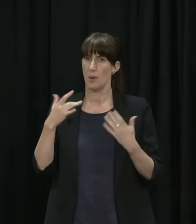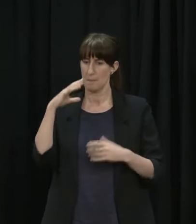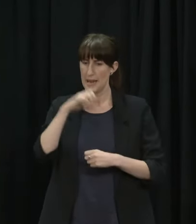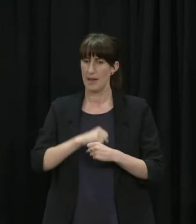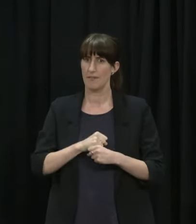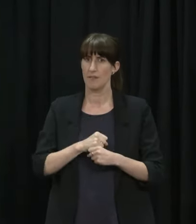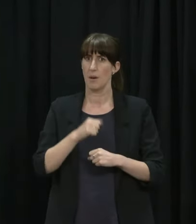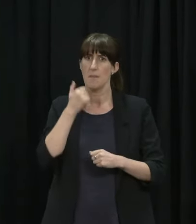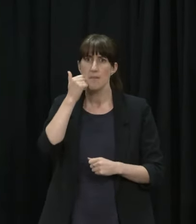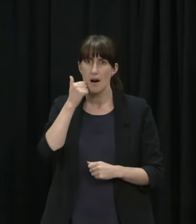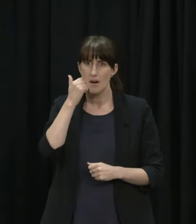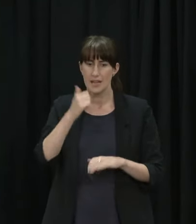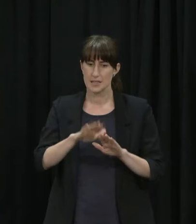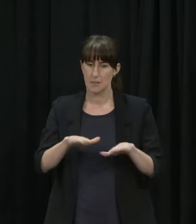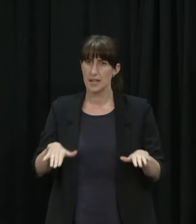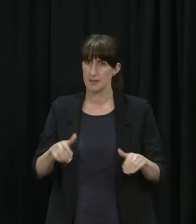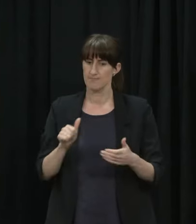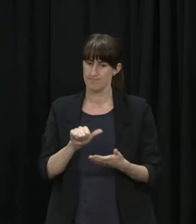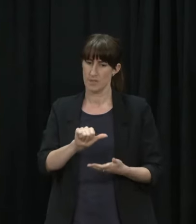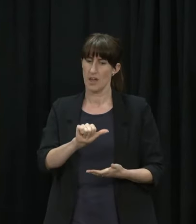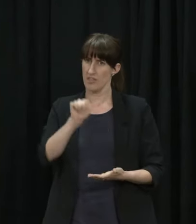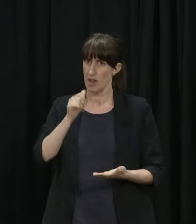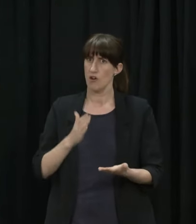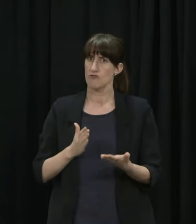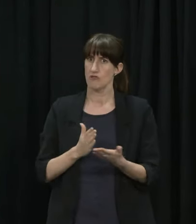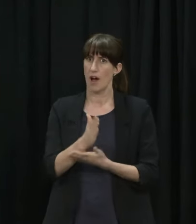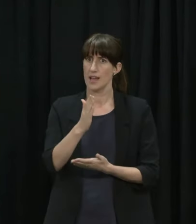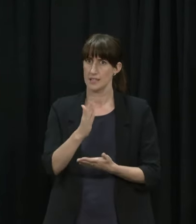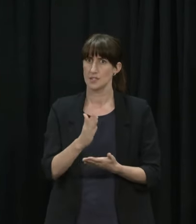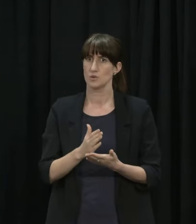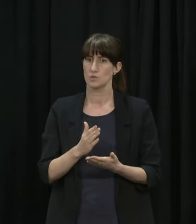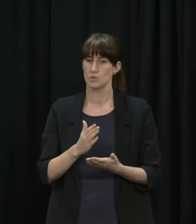participate in the wider protection of their communities.